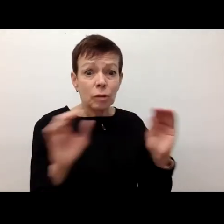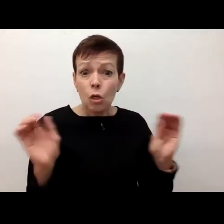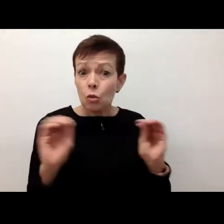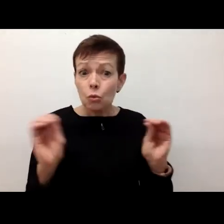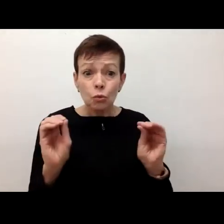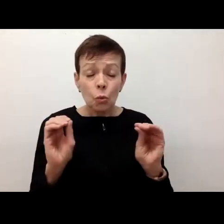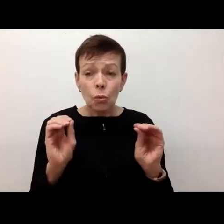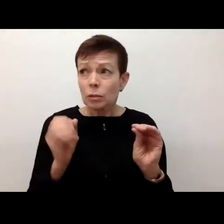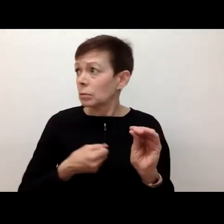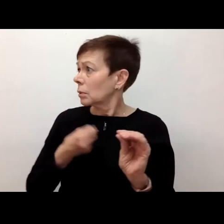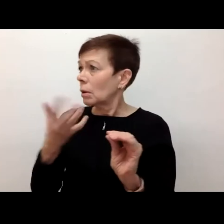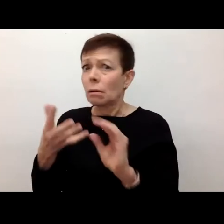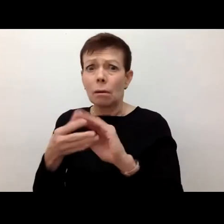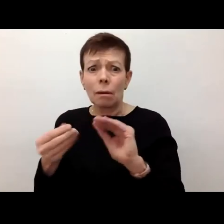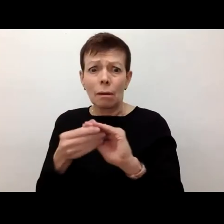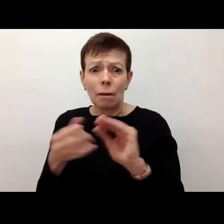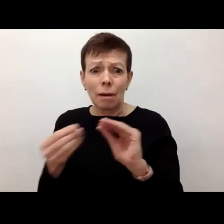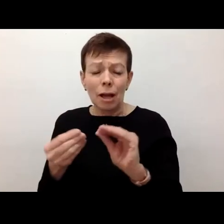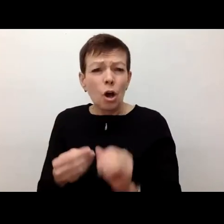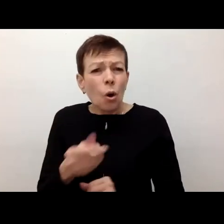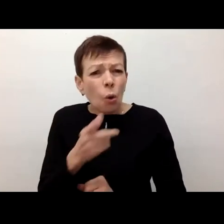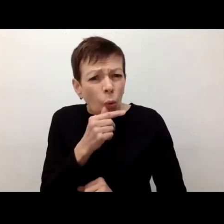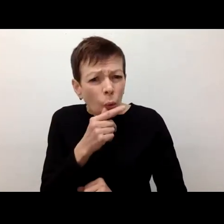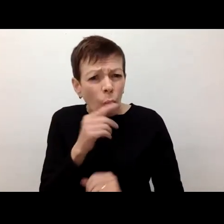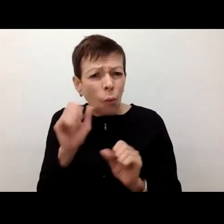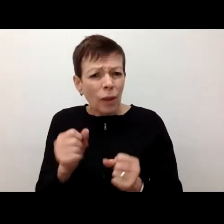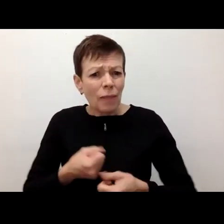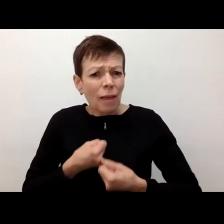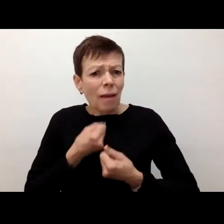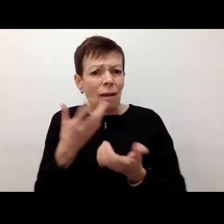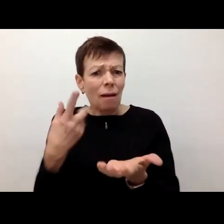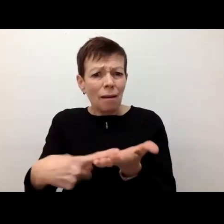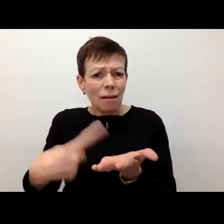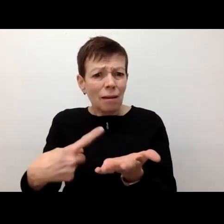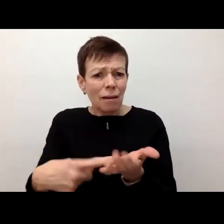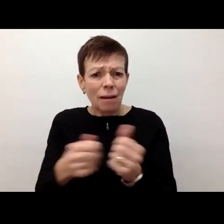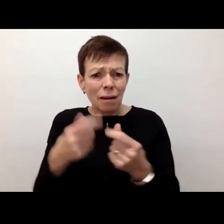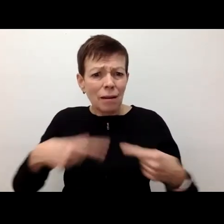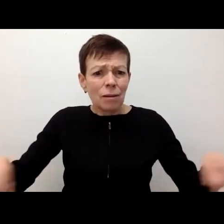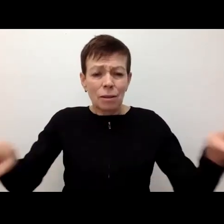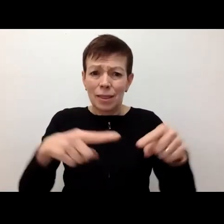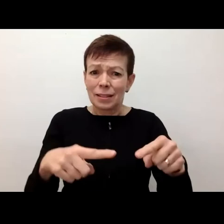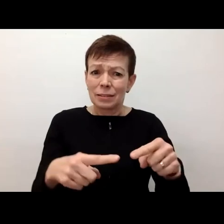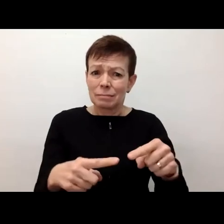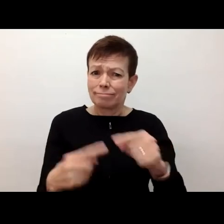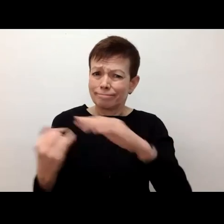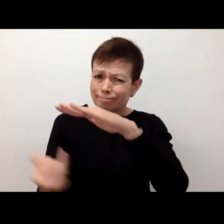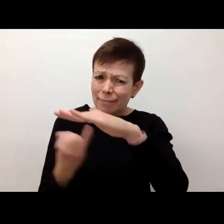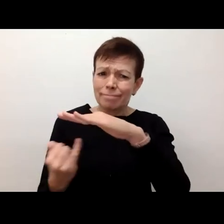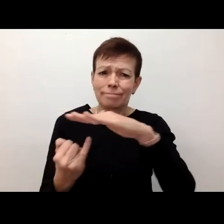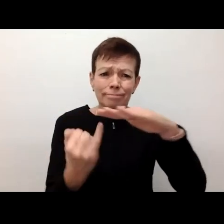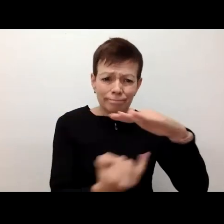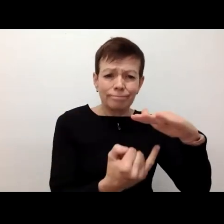tell their story to. Who can they speak to? This is a hugely important issue and it needs direct